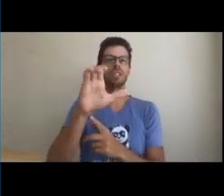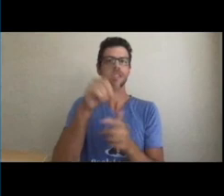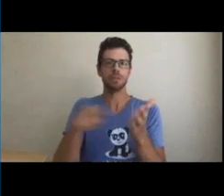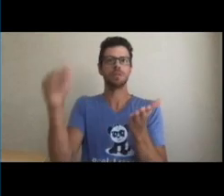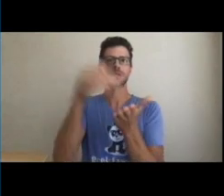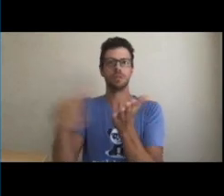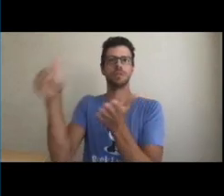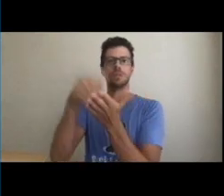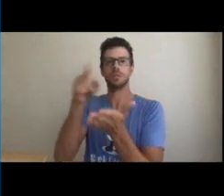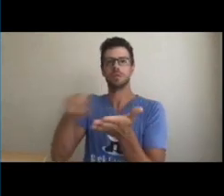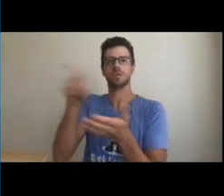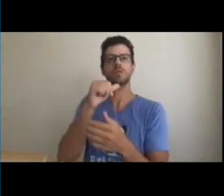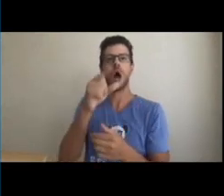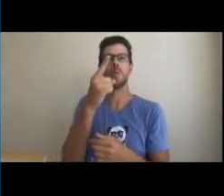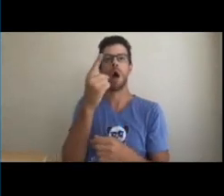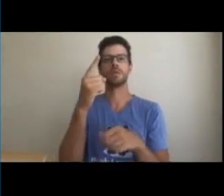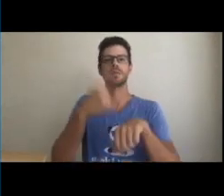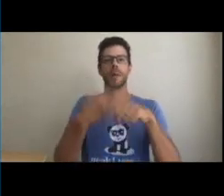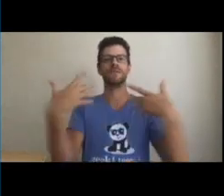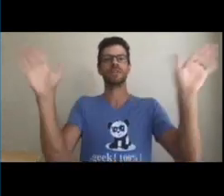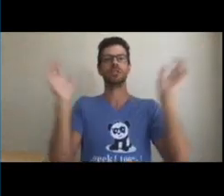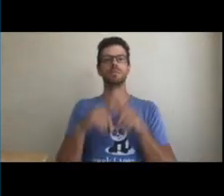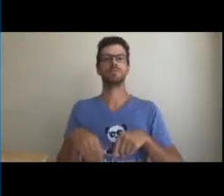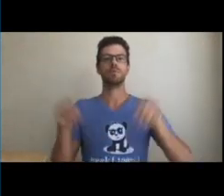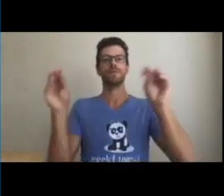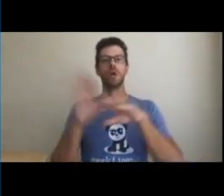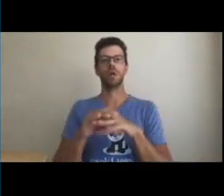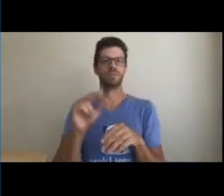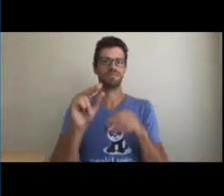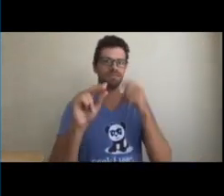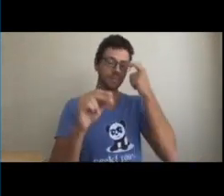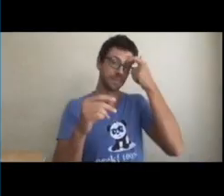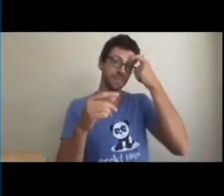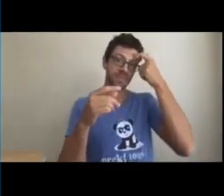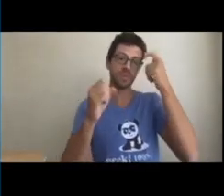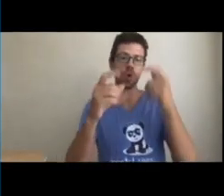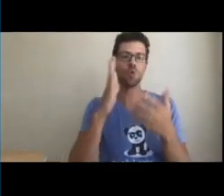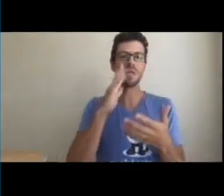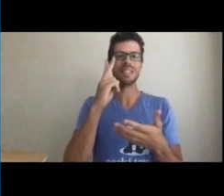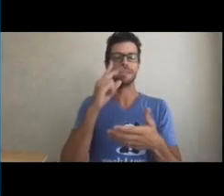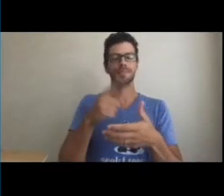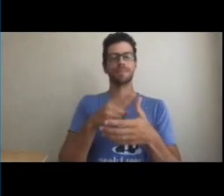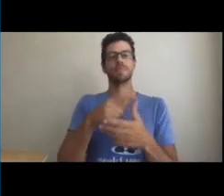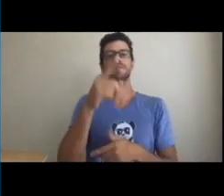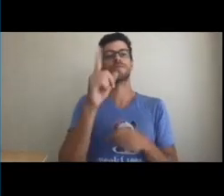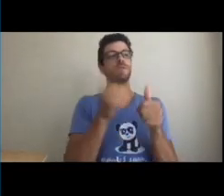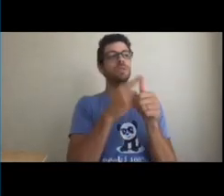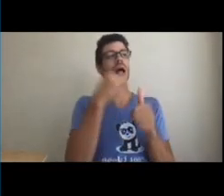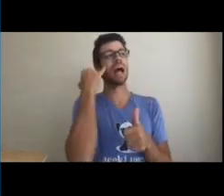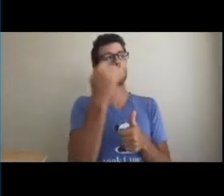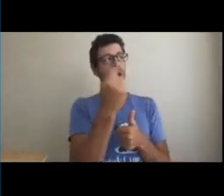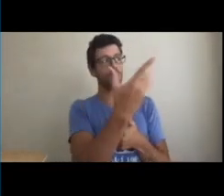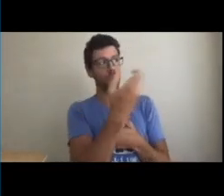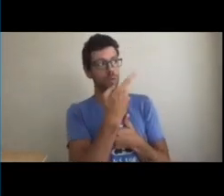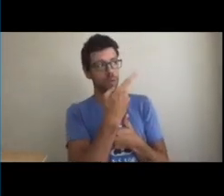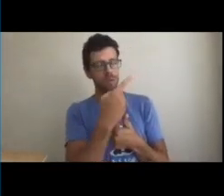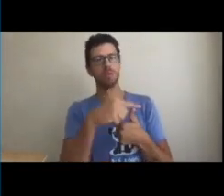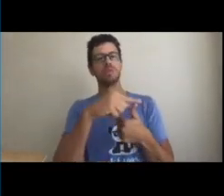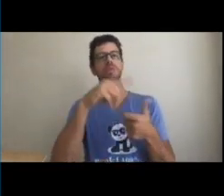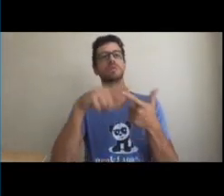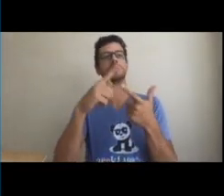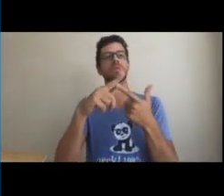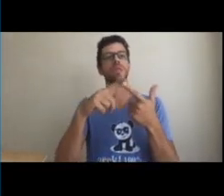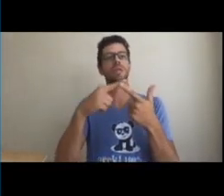build further into the next set of requirements, following up with the customer again. Ultimately, you'll use the